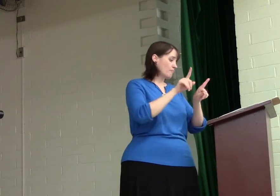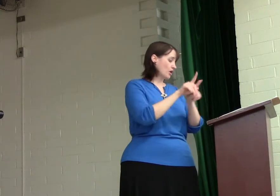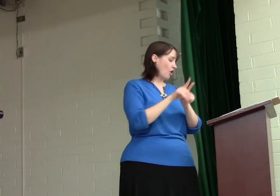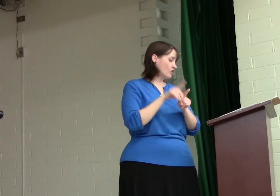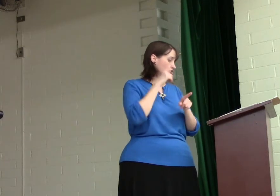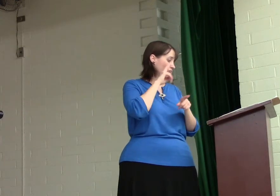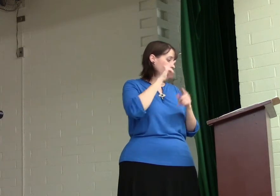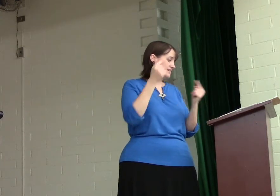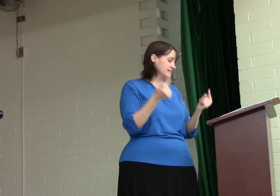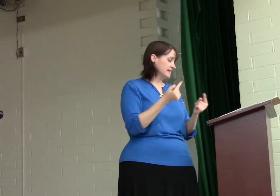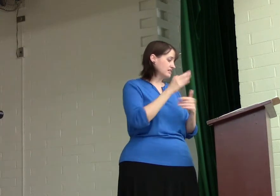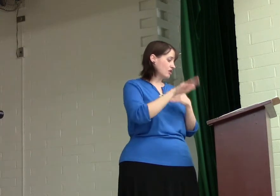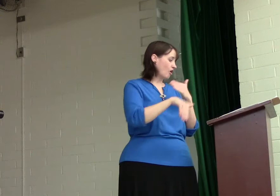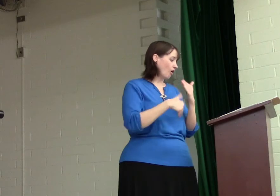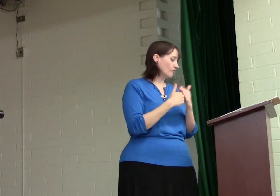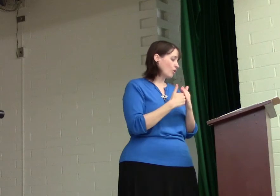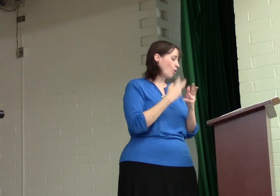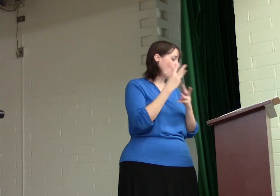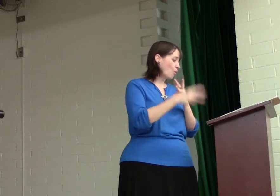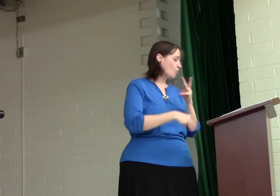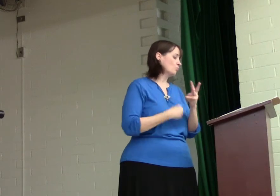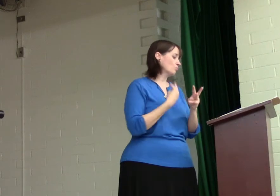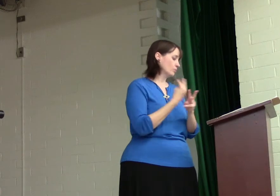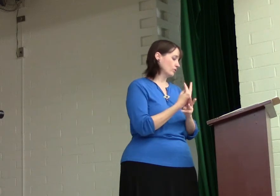but also for the sins of the whole world.